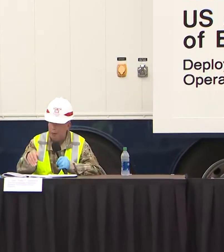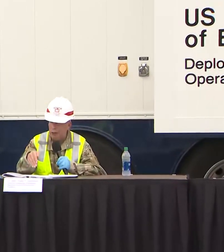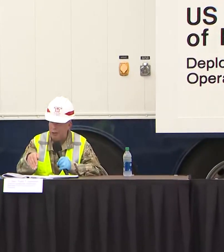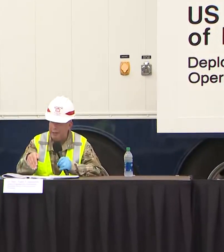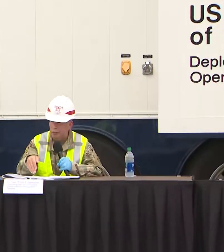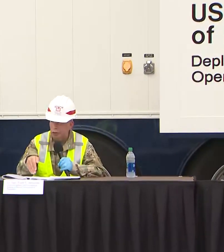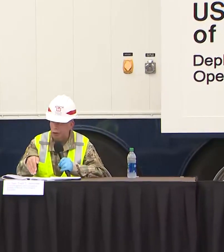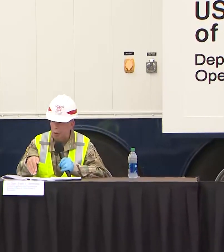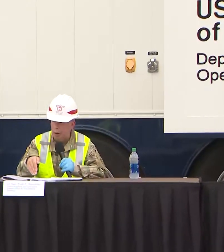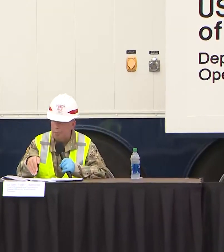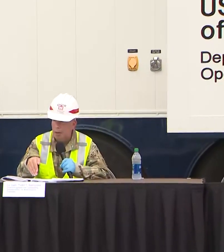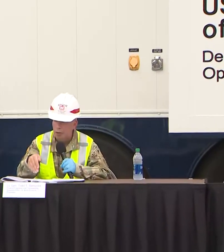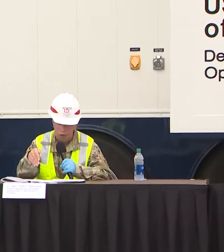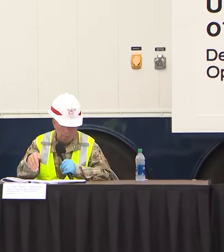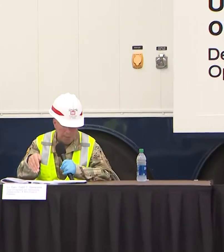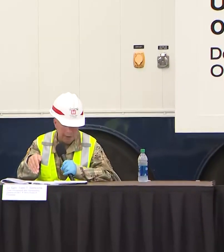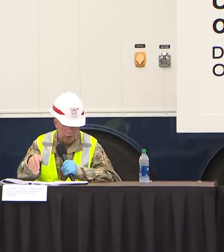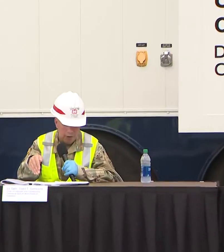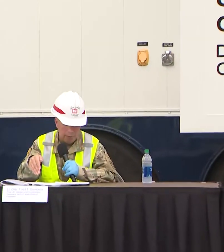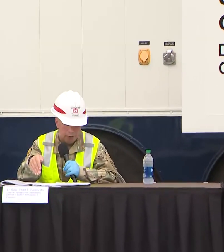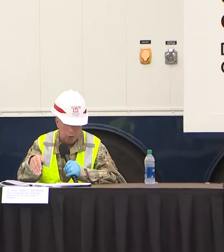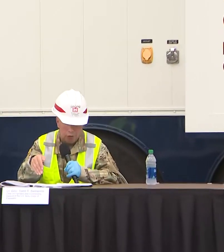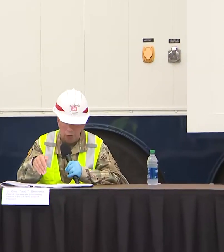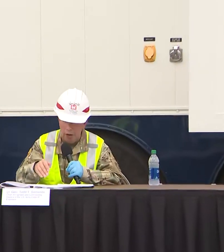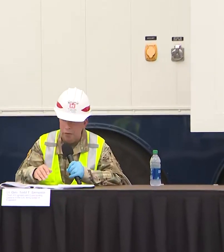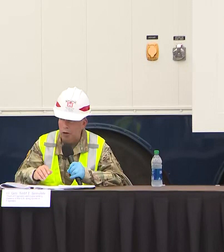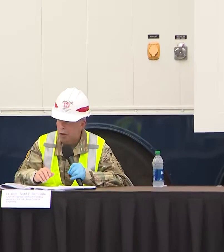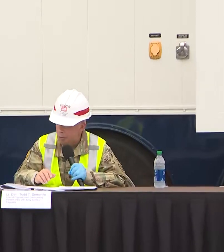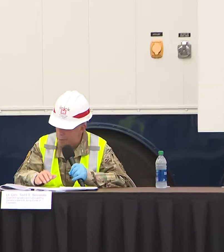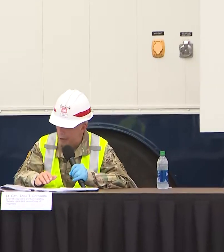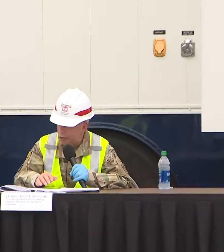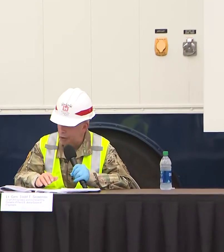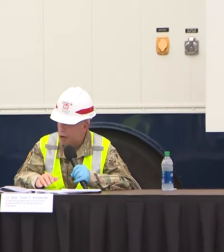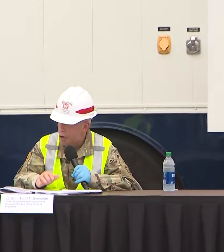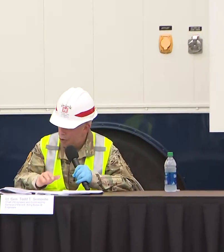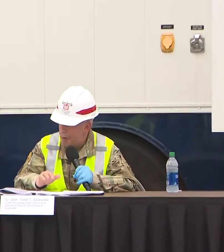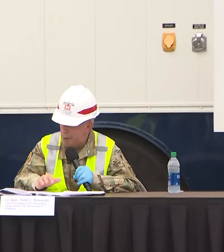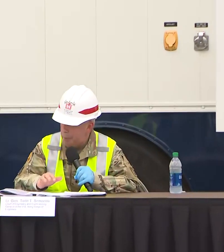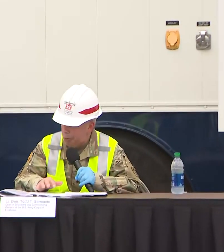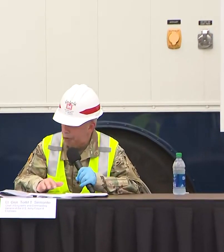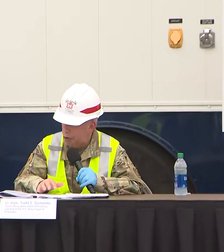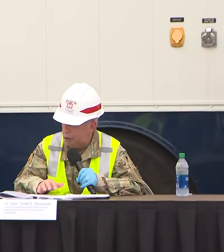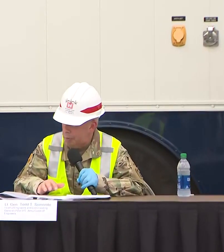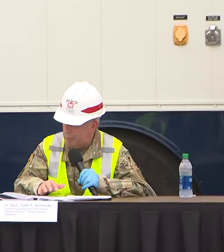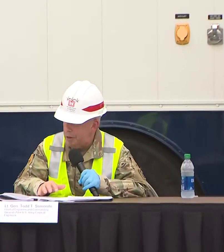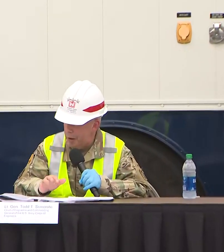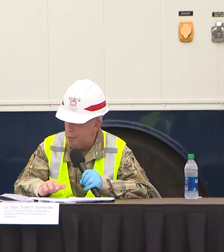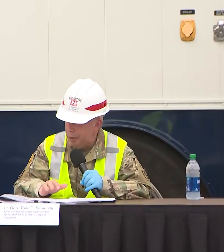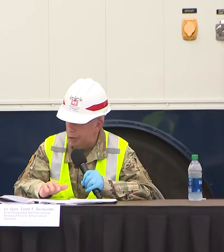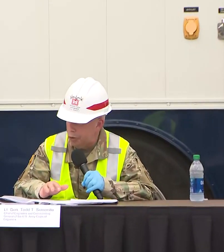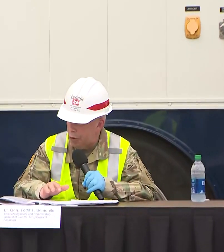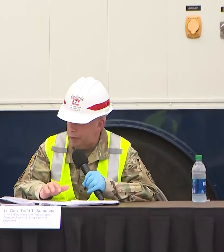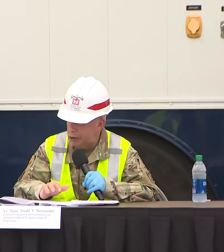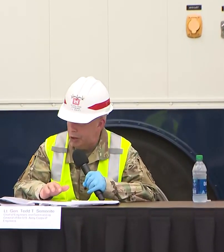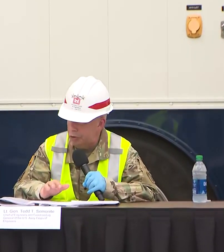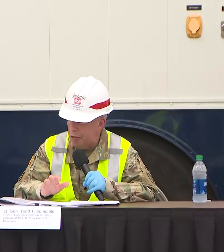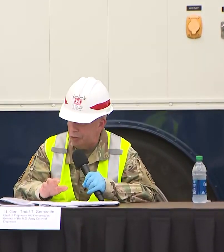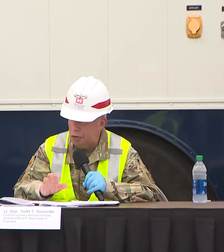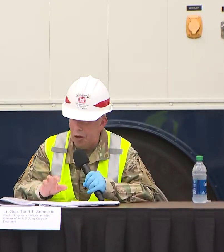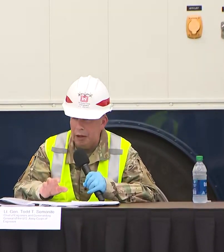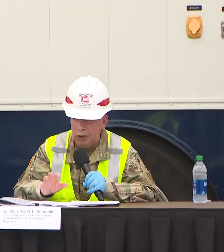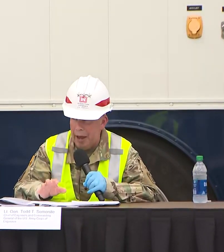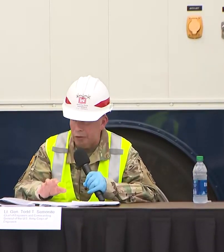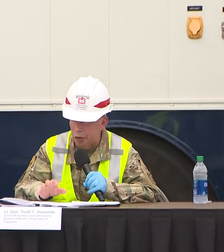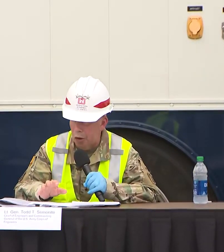when the first patient needs to show up there's a bed that's able to do it so governor the mayor's here you have my personal commitment and everybody in the Corps of Engineers